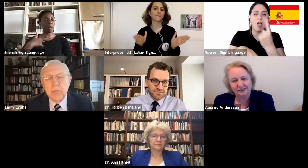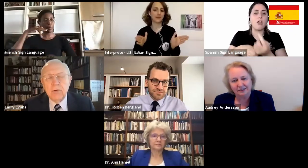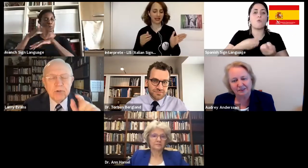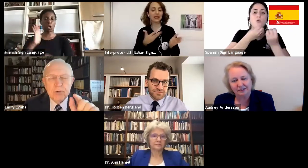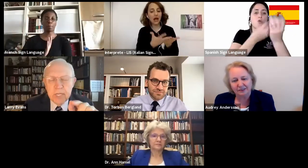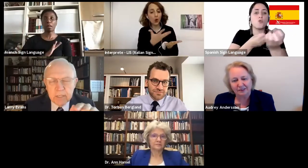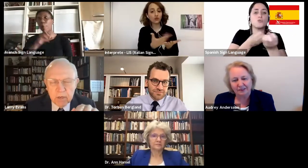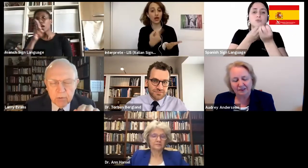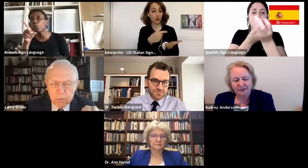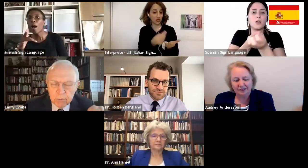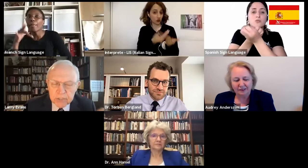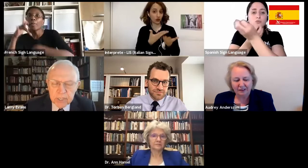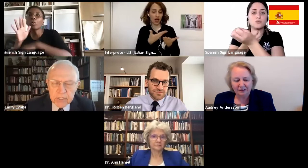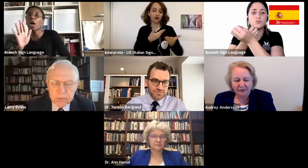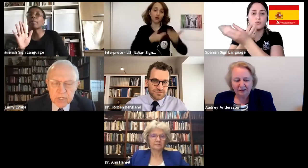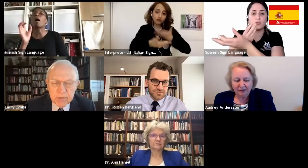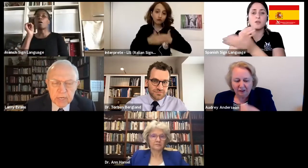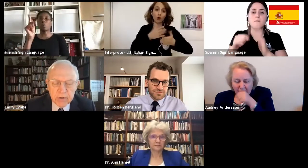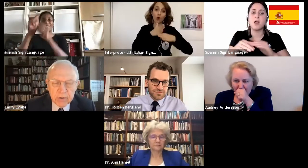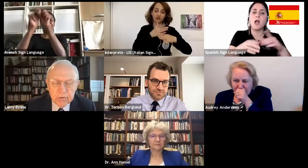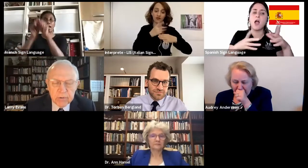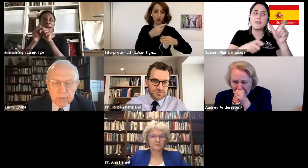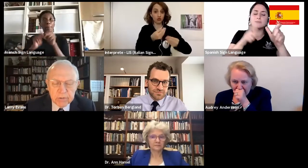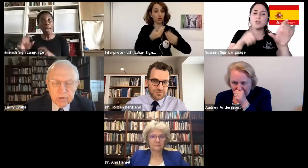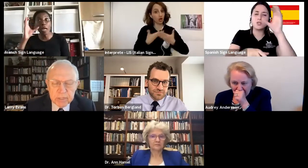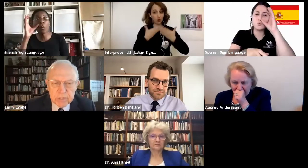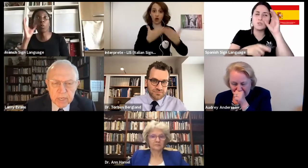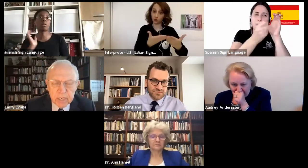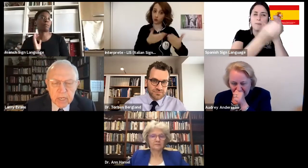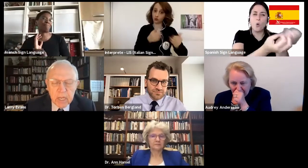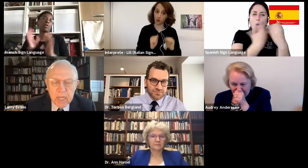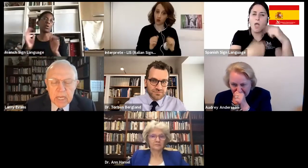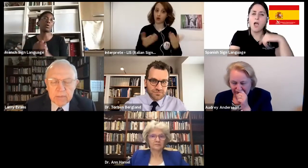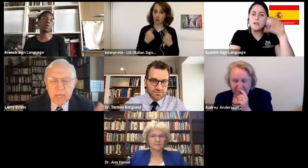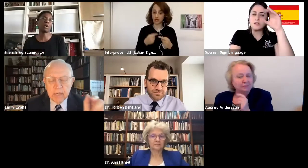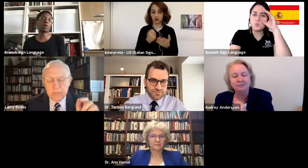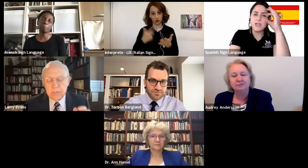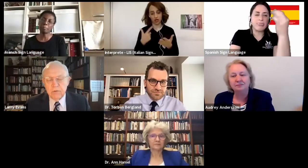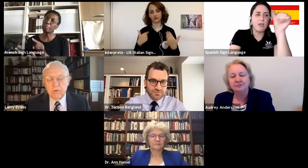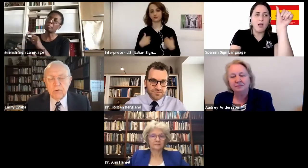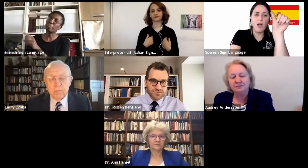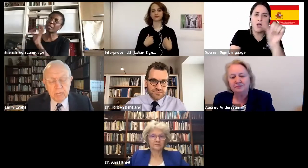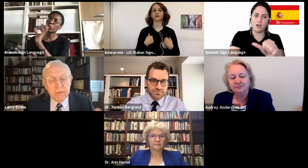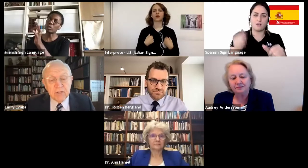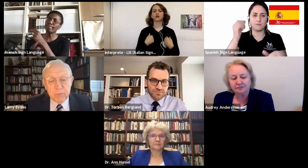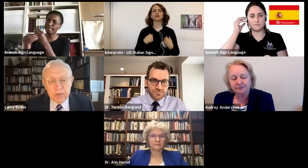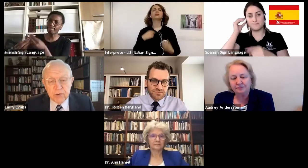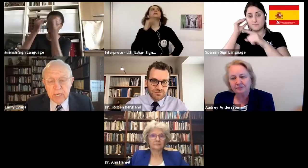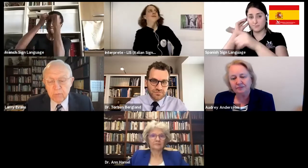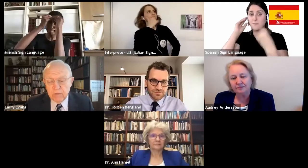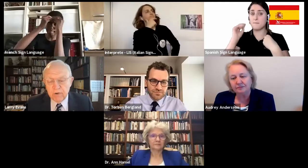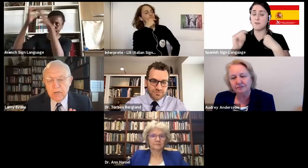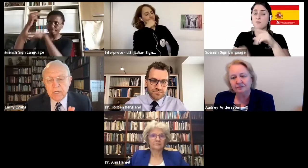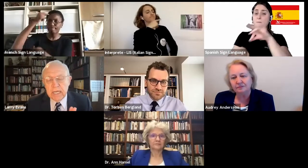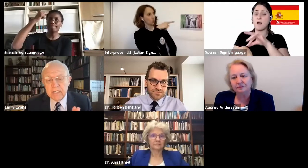You know, what you said there resonates with something I heard, uh, Torben say, and that is many of us have been